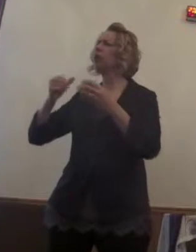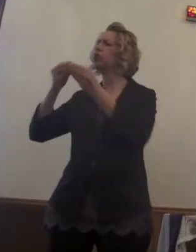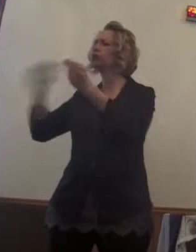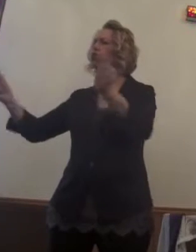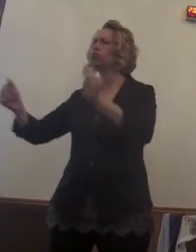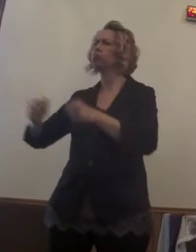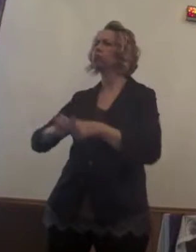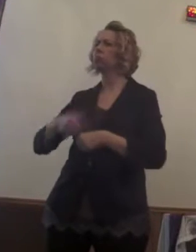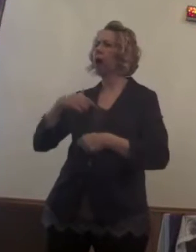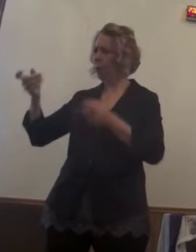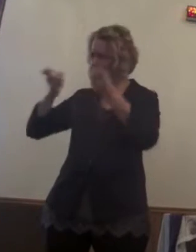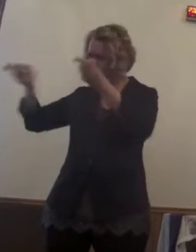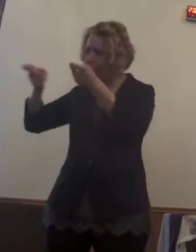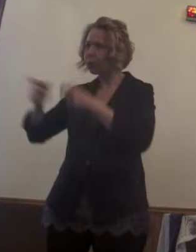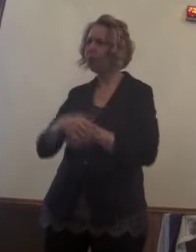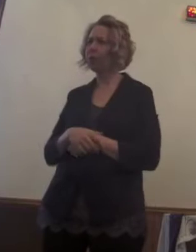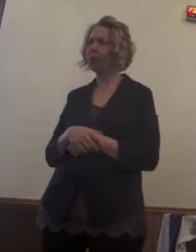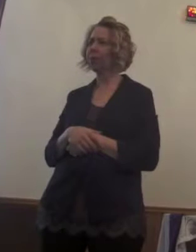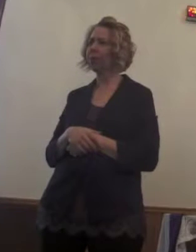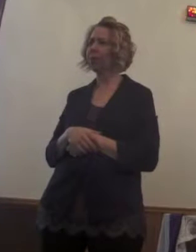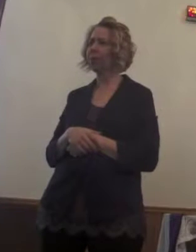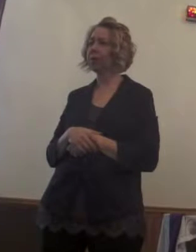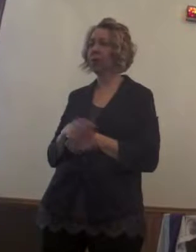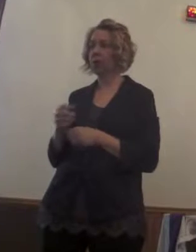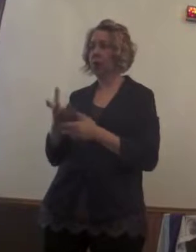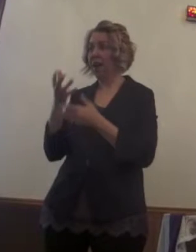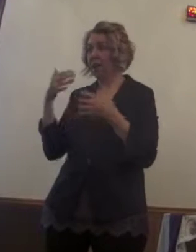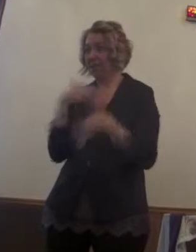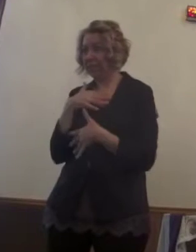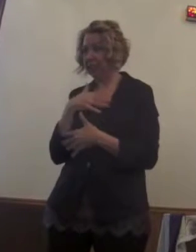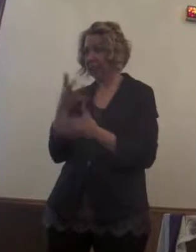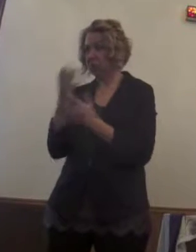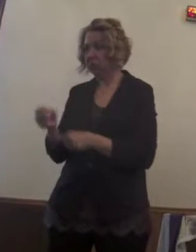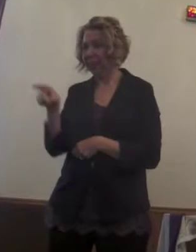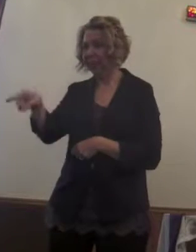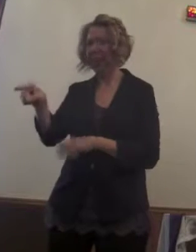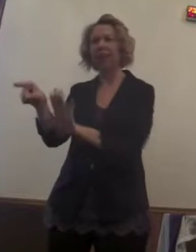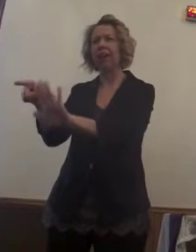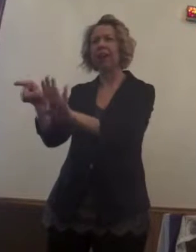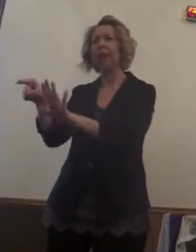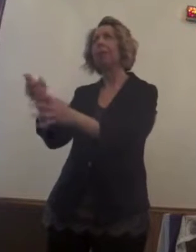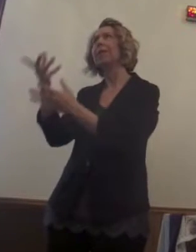that trust in everything else but God and God's word.